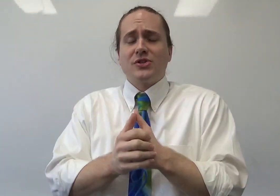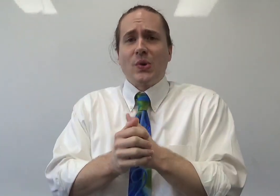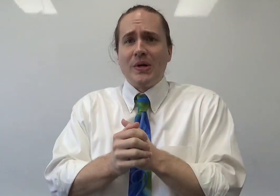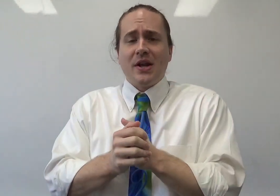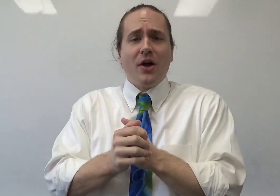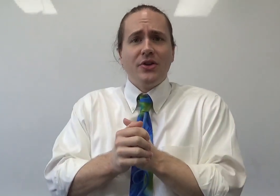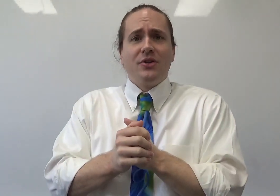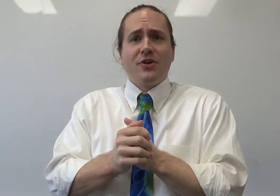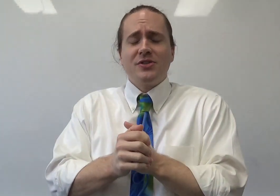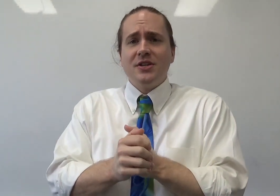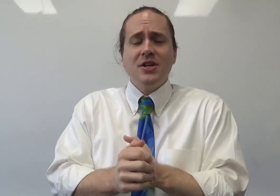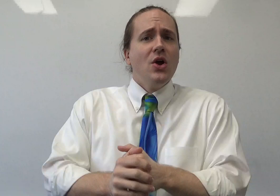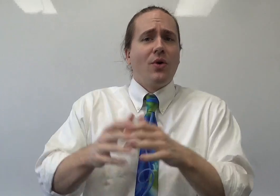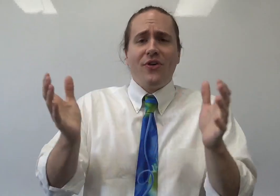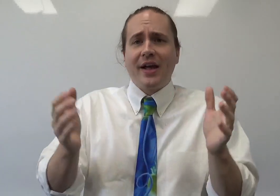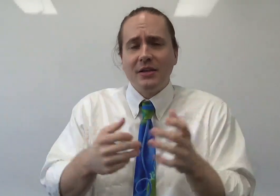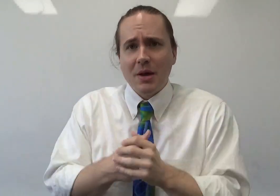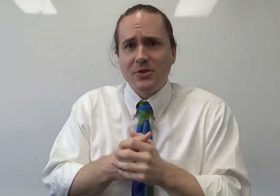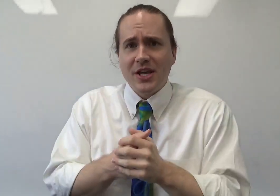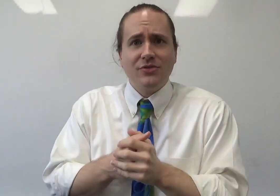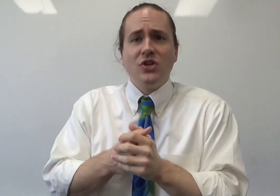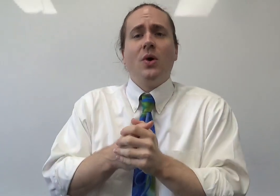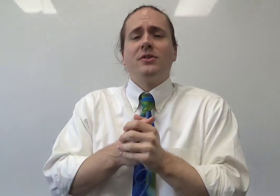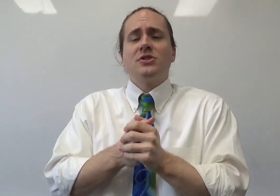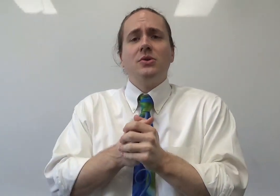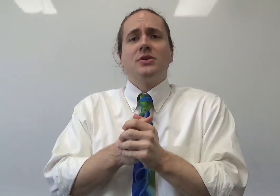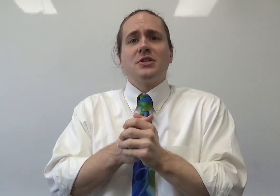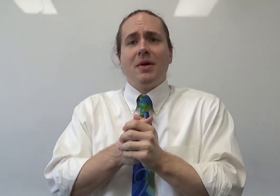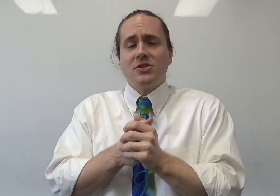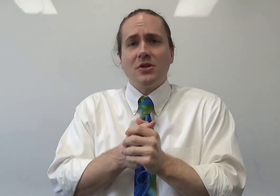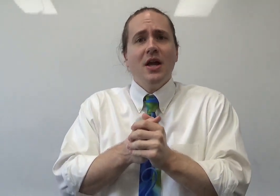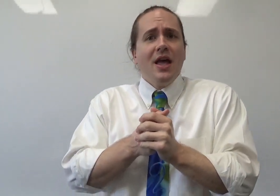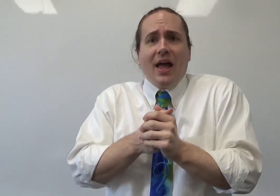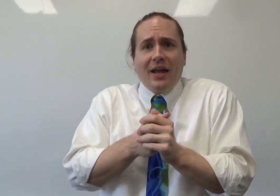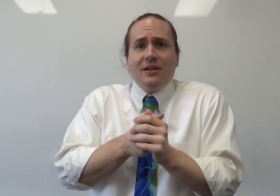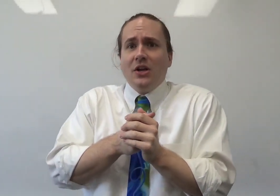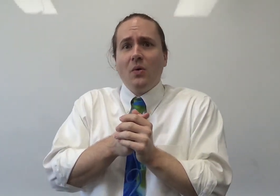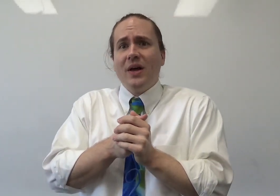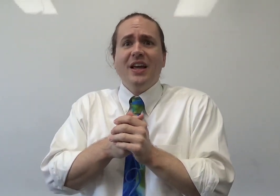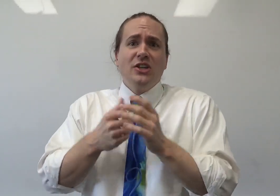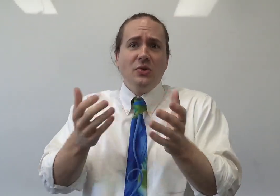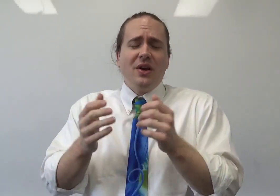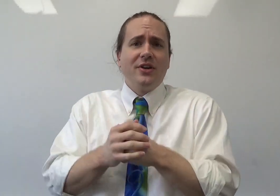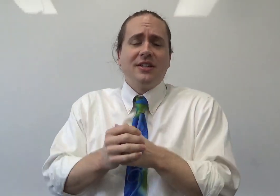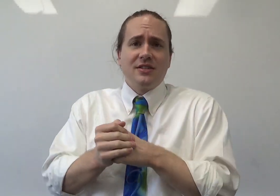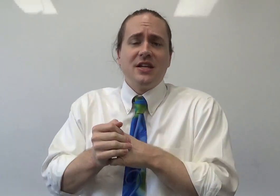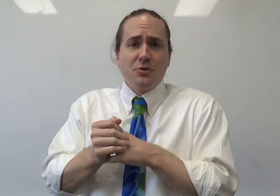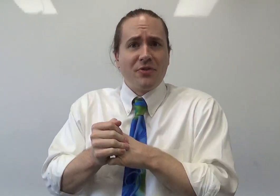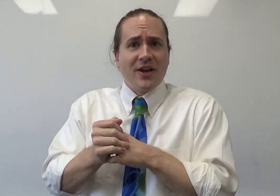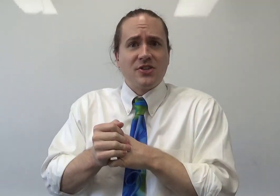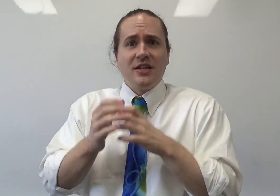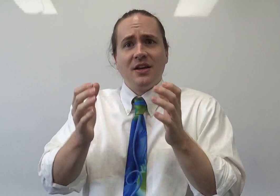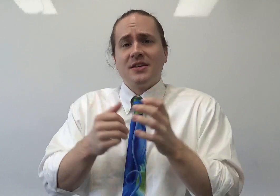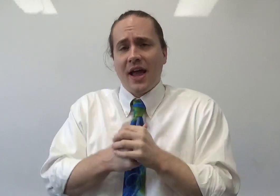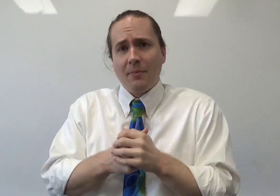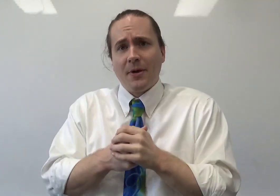stories at other universities where faculty members have 200 students a semester, and you know what? You never get to see the professor. It doesn't happen.